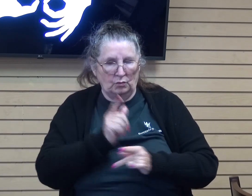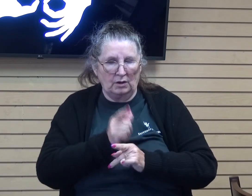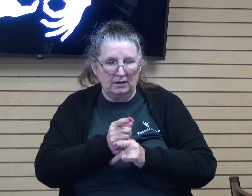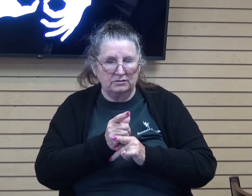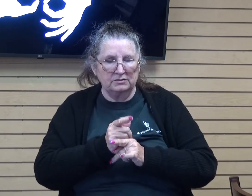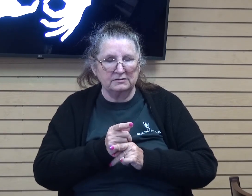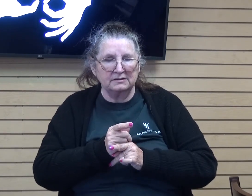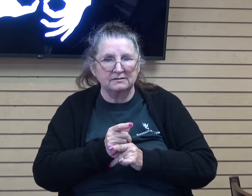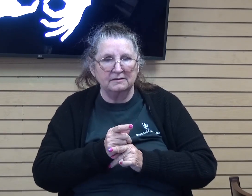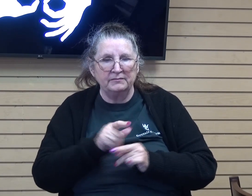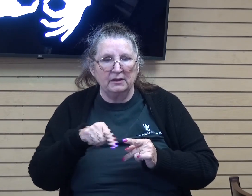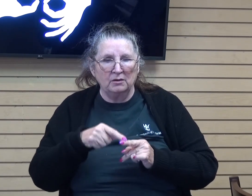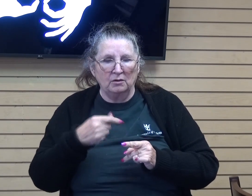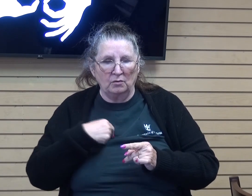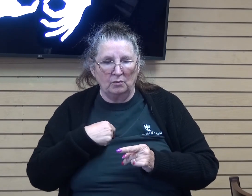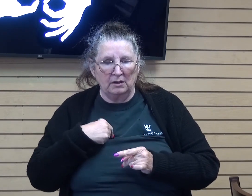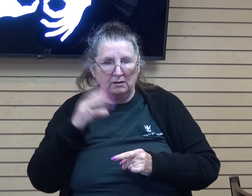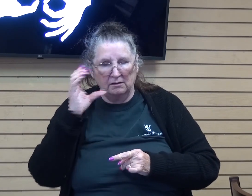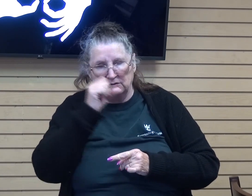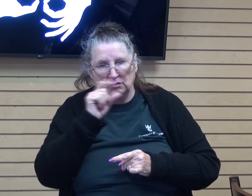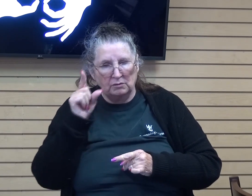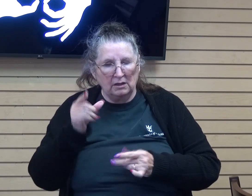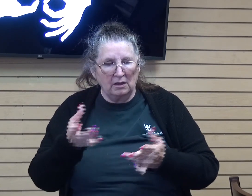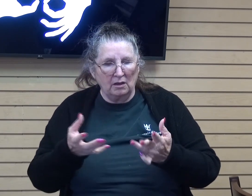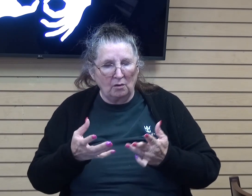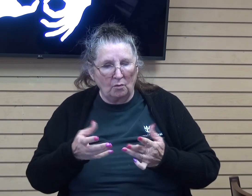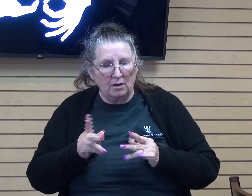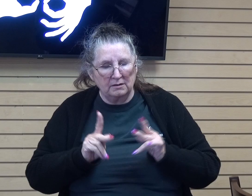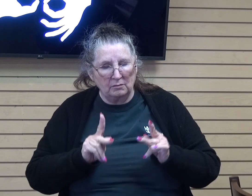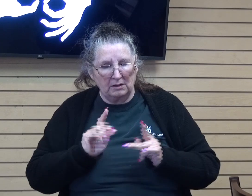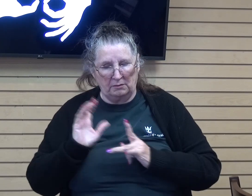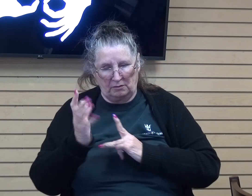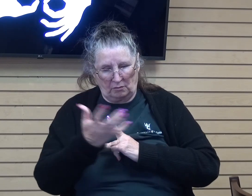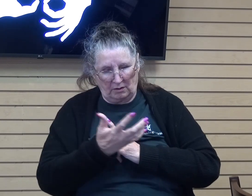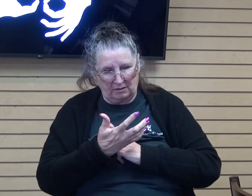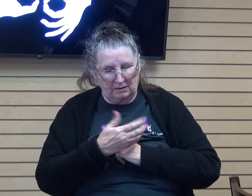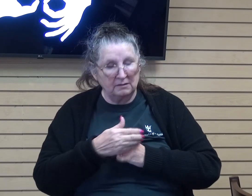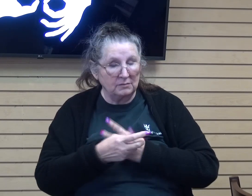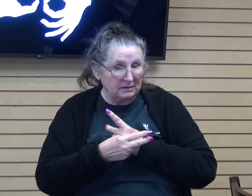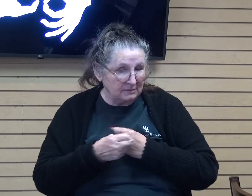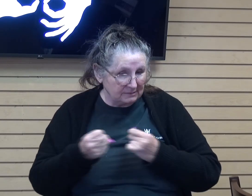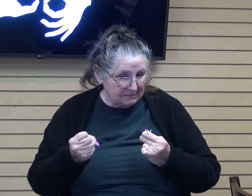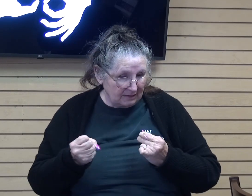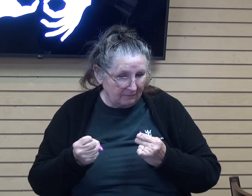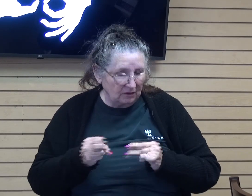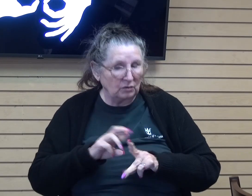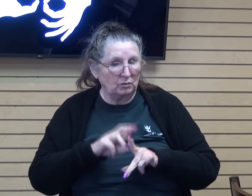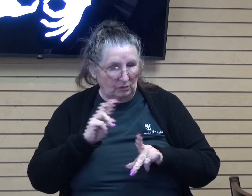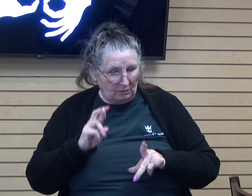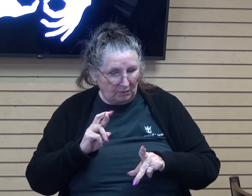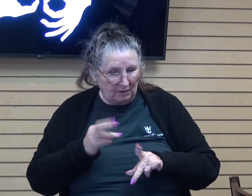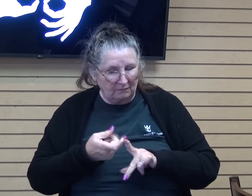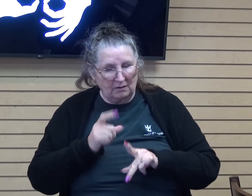we can assume that he was wanting those around him to be saved, to repent from their sins.